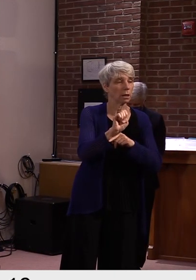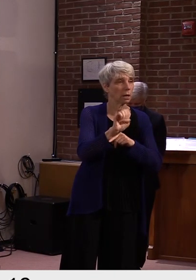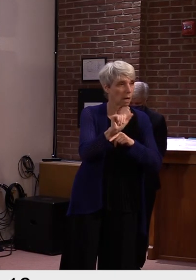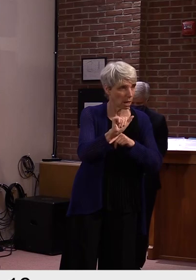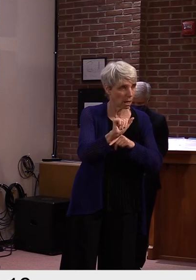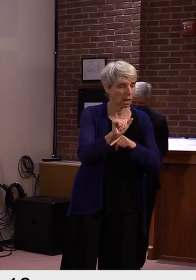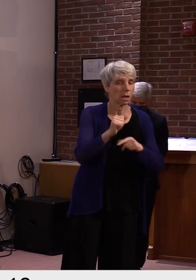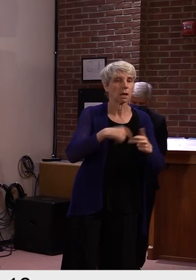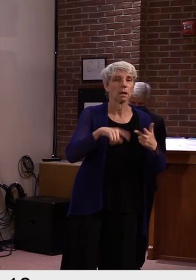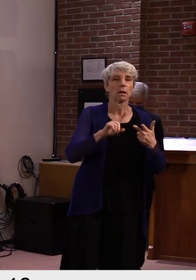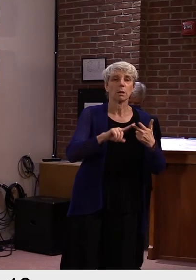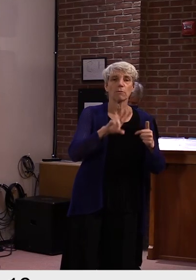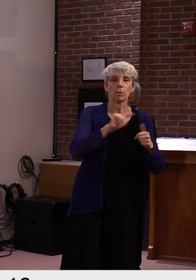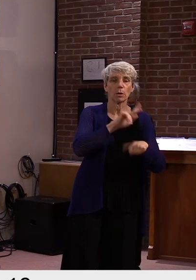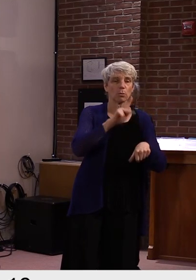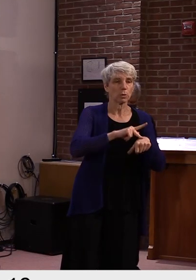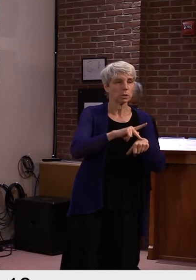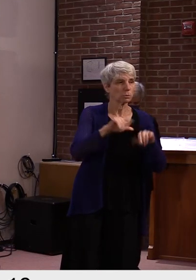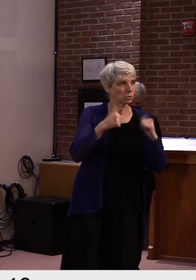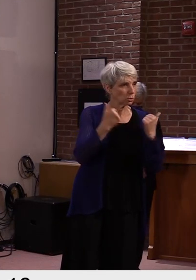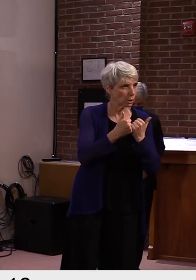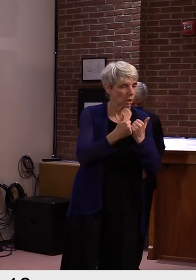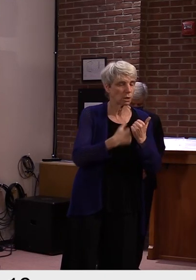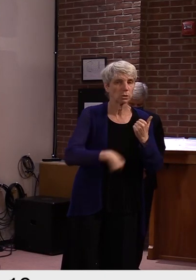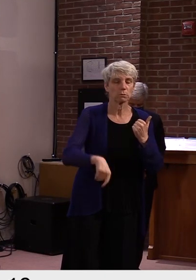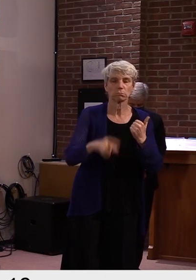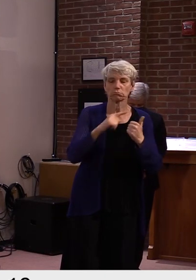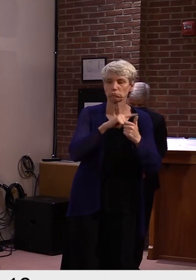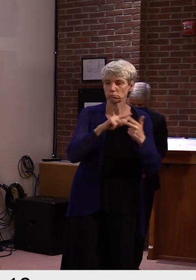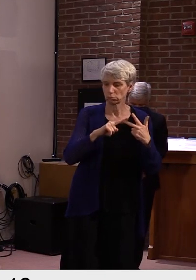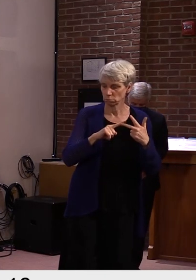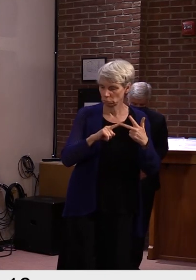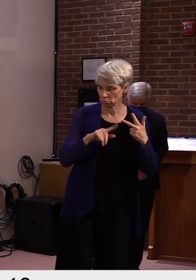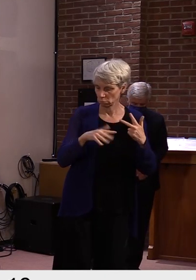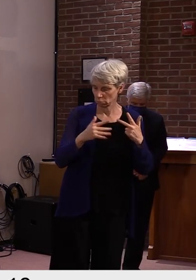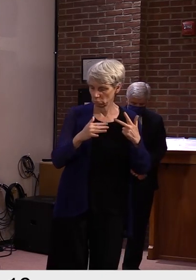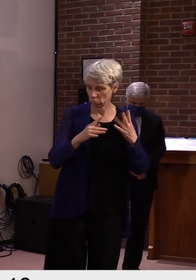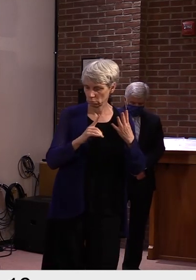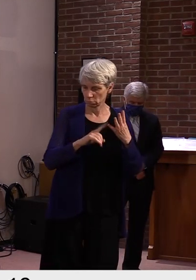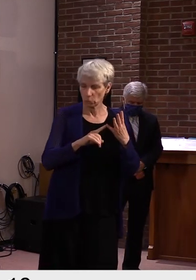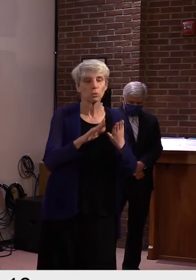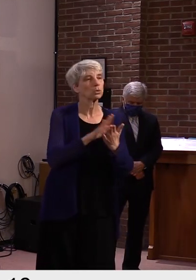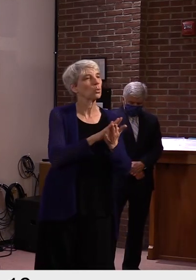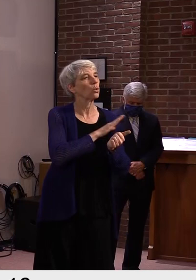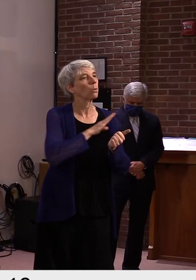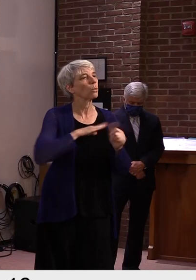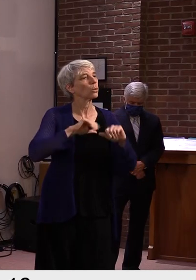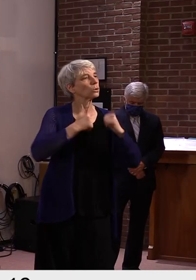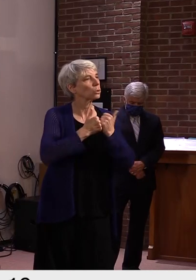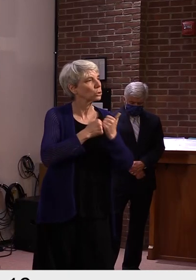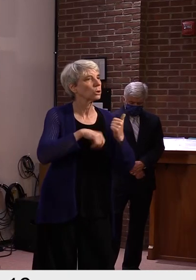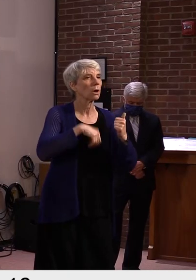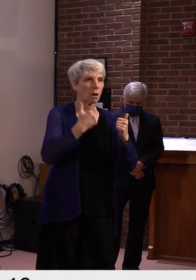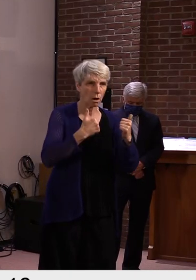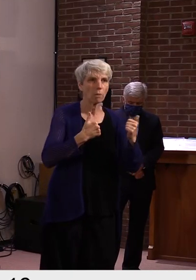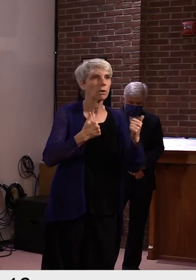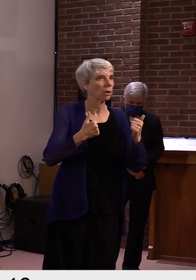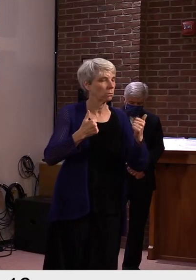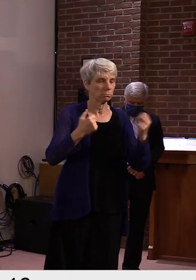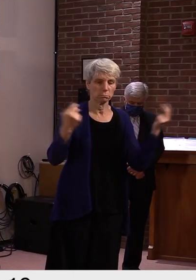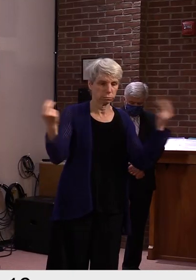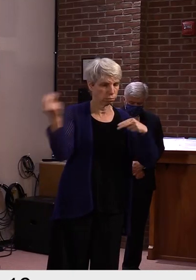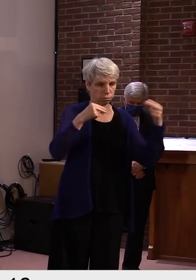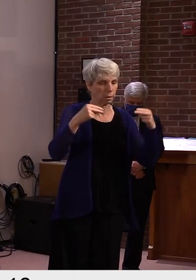Association, Principal Association, Vermont School Board Association, and some others. So